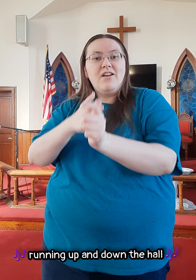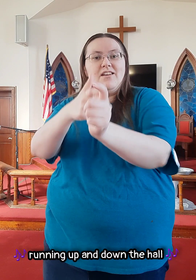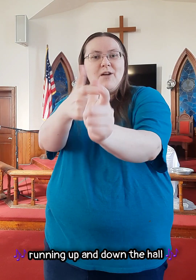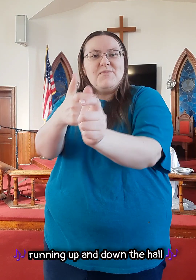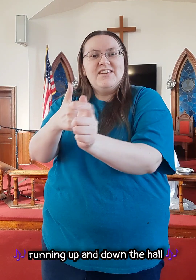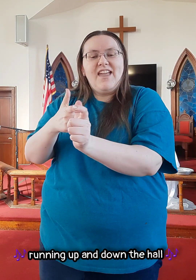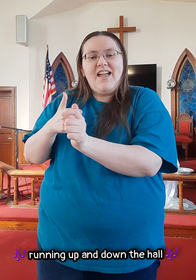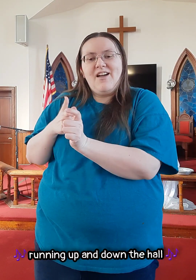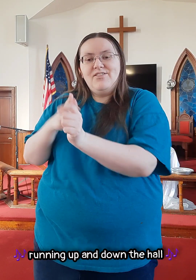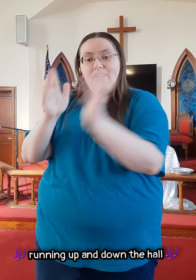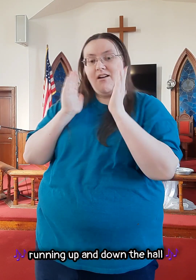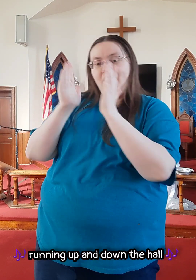up and down the hall